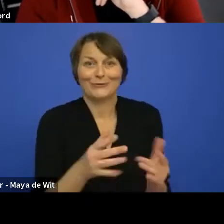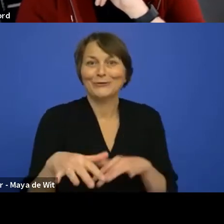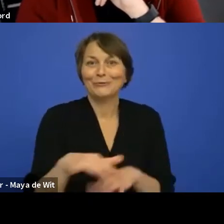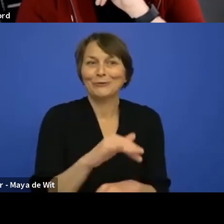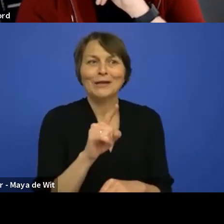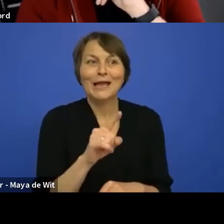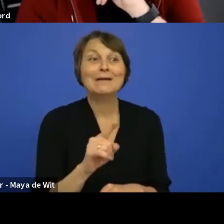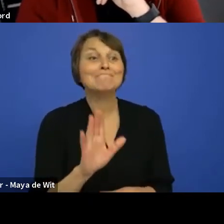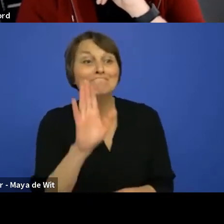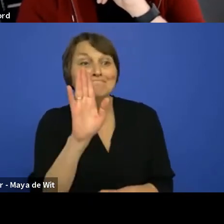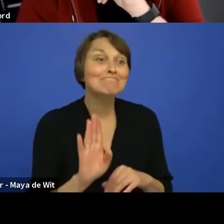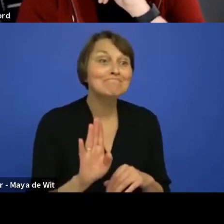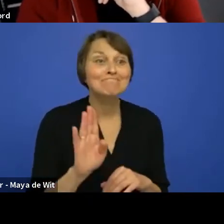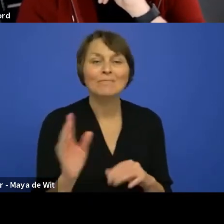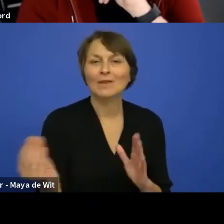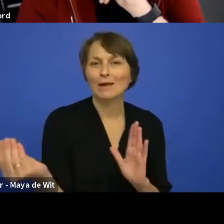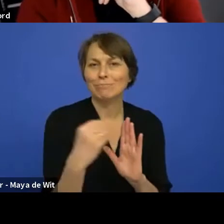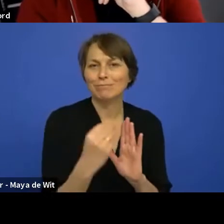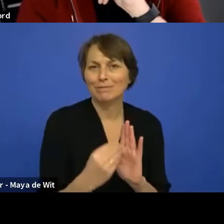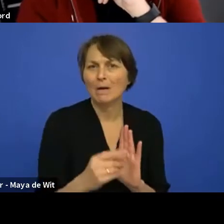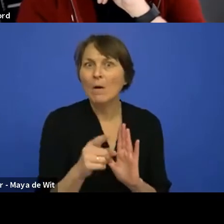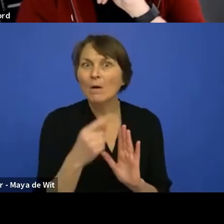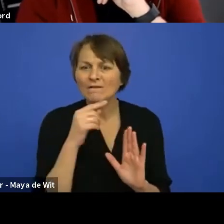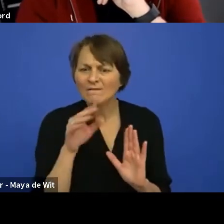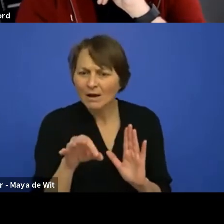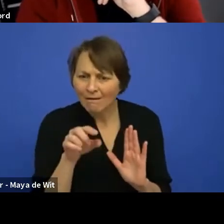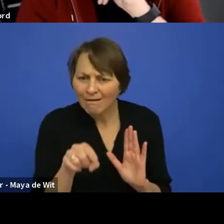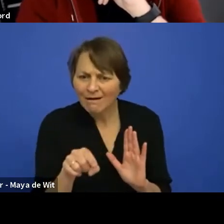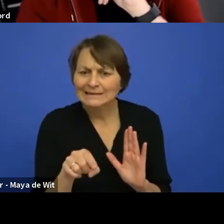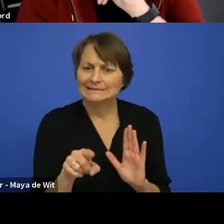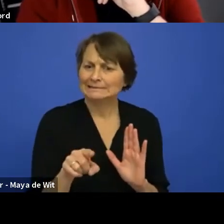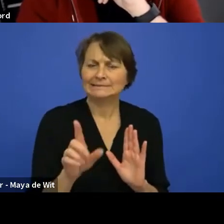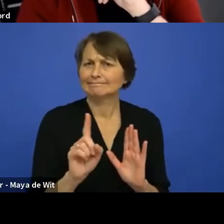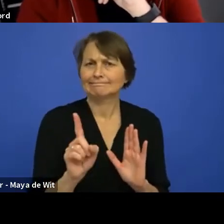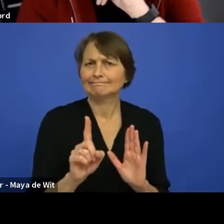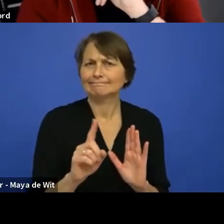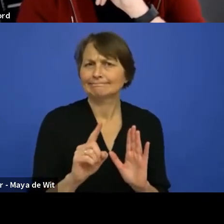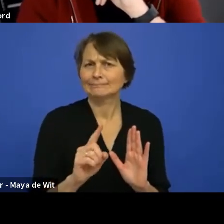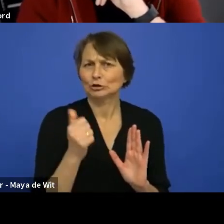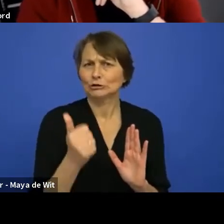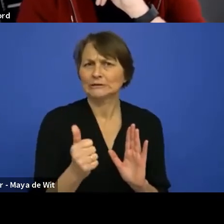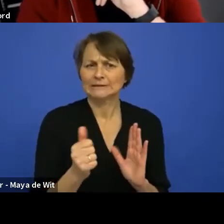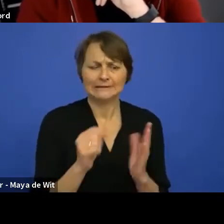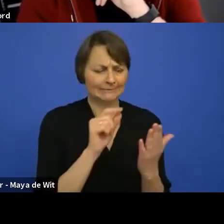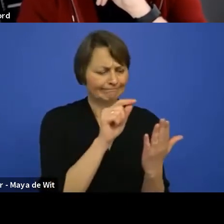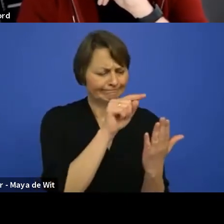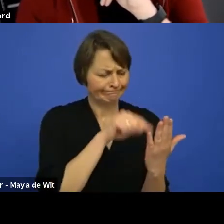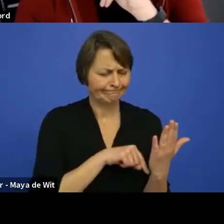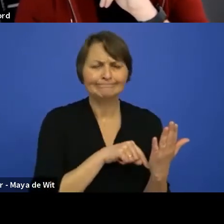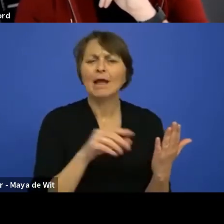I'm sure when they find stuff that's not, you know, described enough, but it's really nice that it comes out of the box